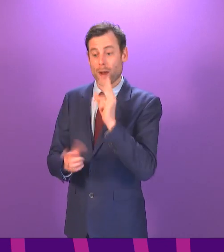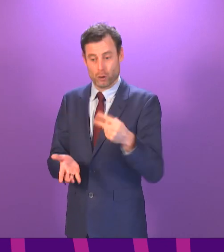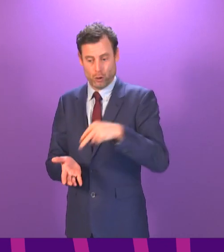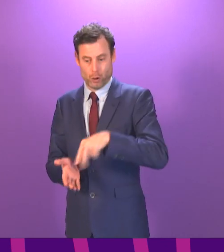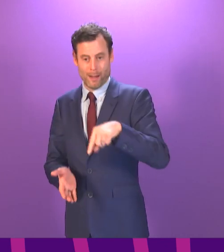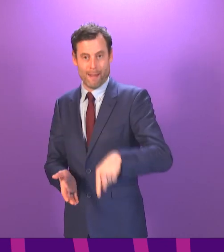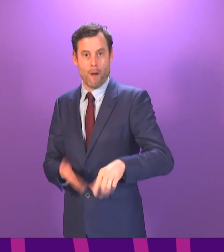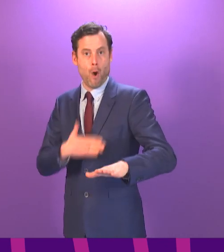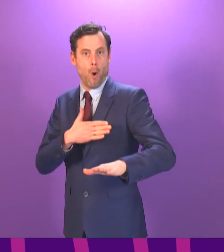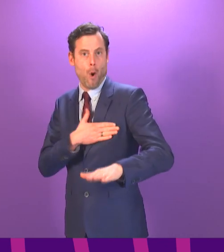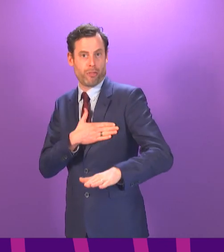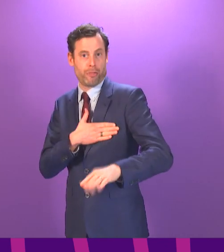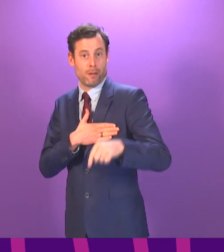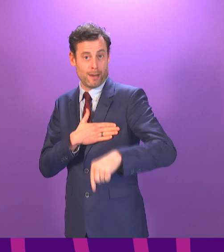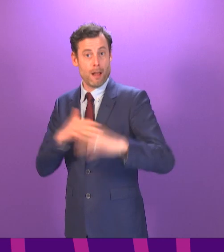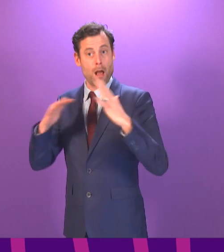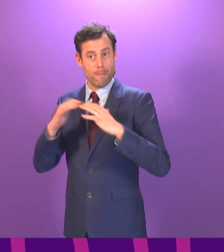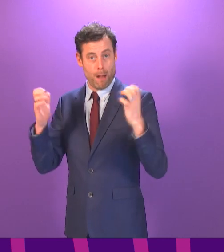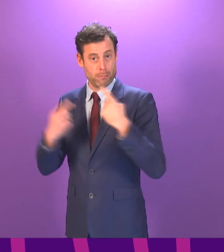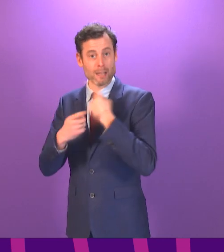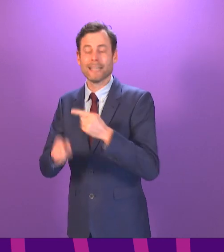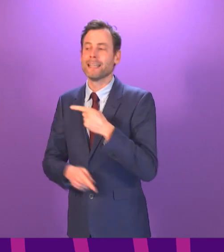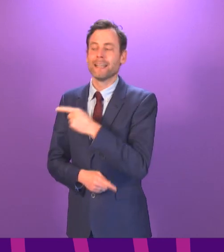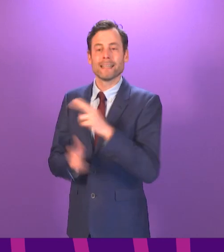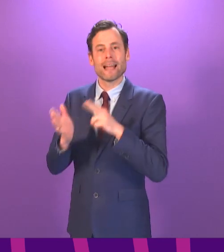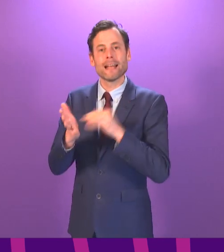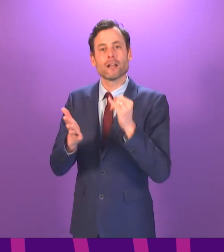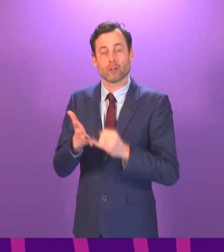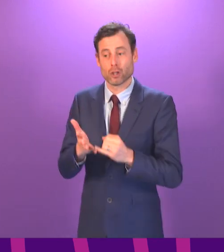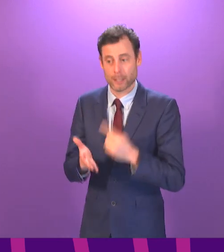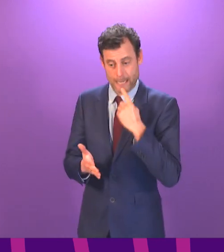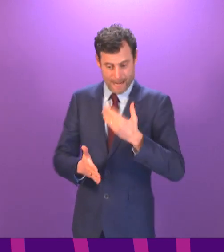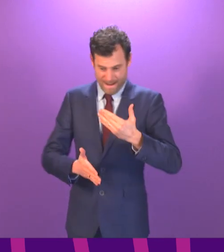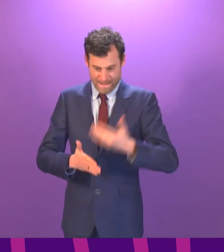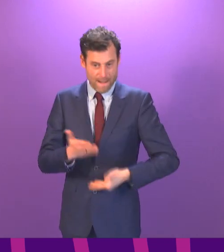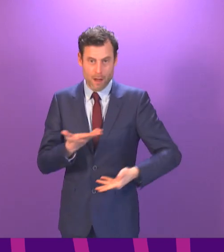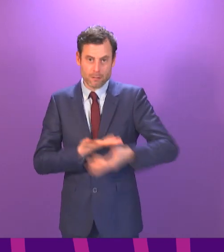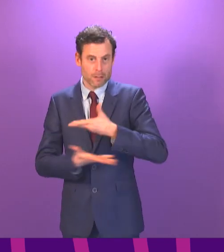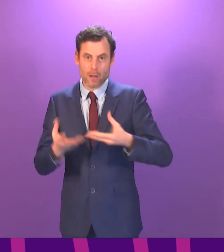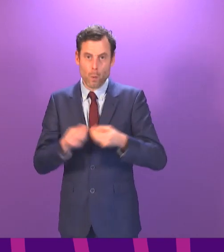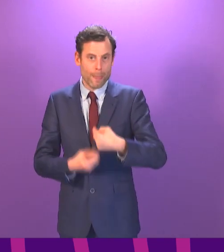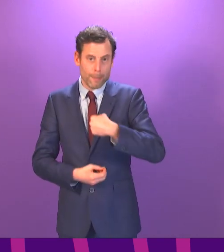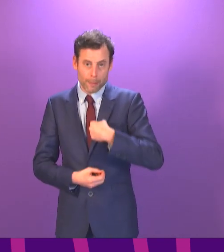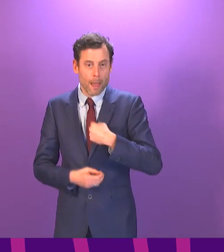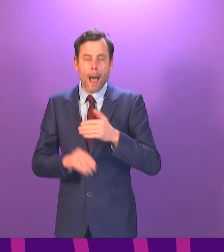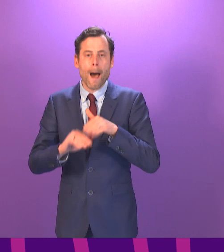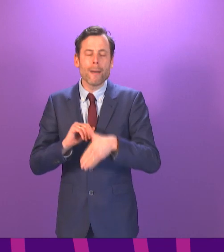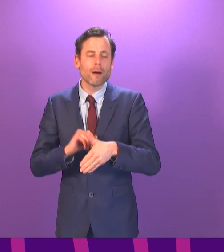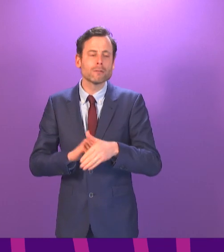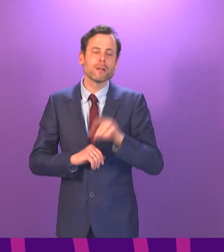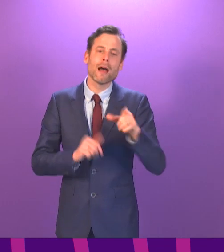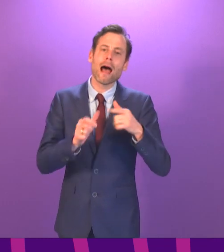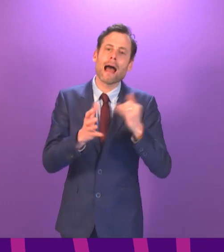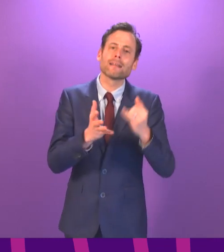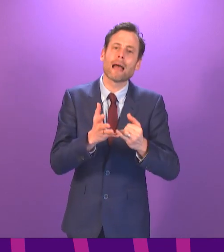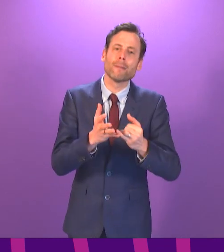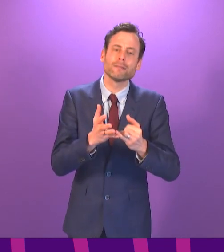about one thing. Nicola Sturgeon did not discuss the Alex Salmon meetings with him as her party chief executive. It is just about the only thing he has given a